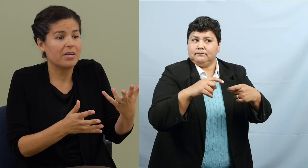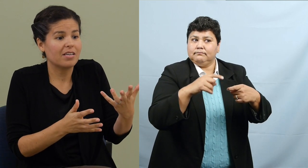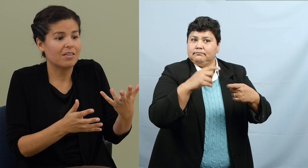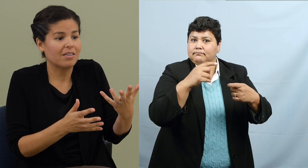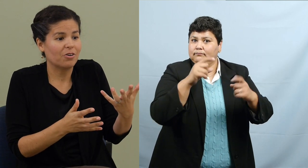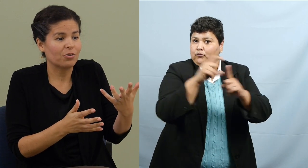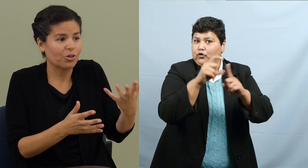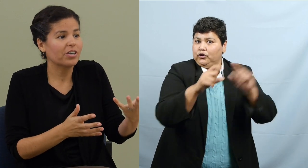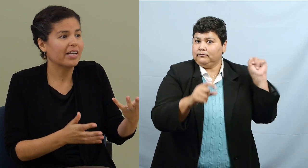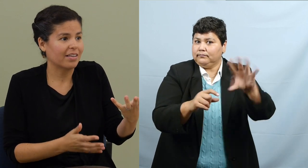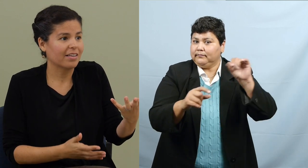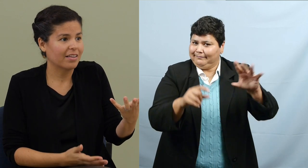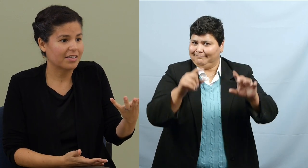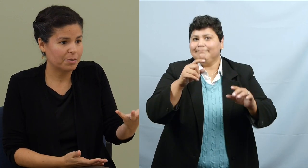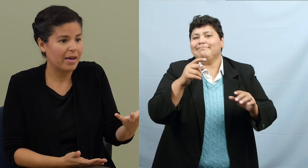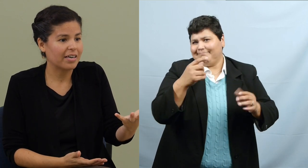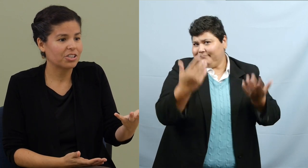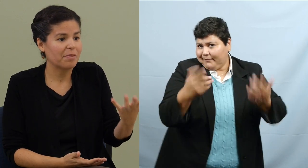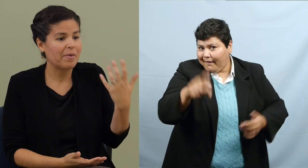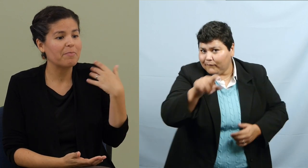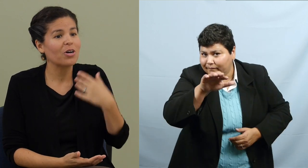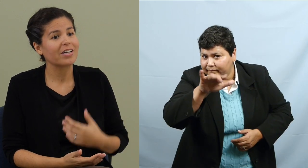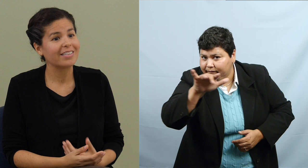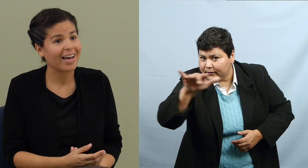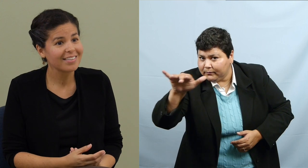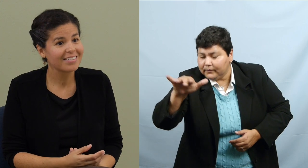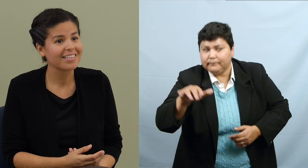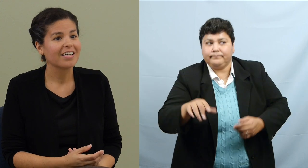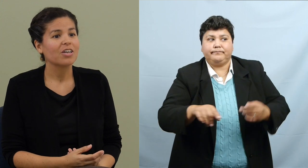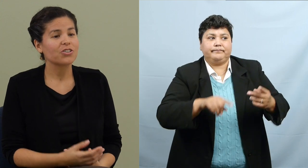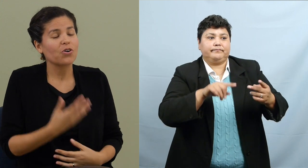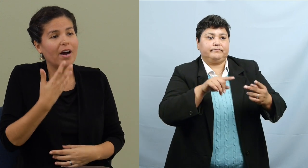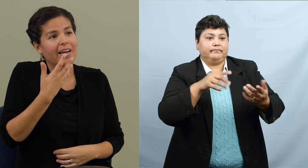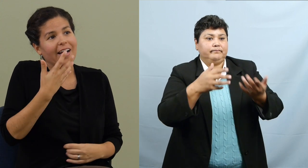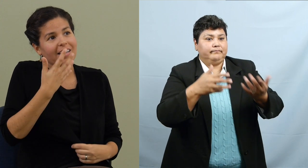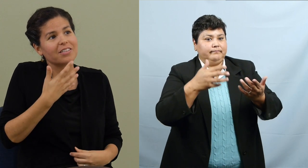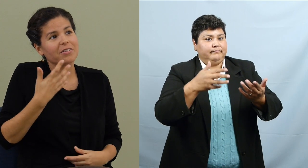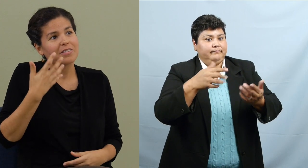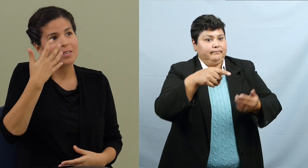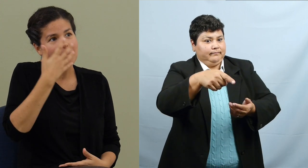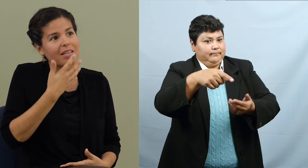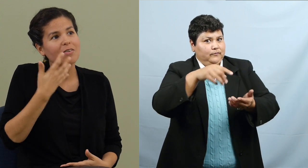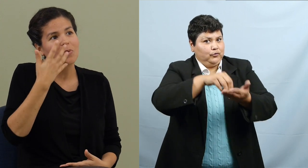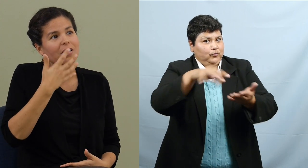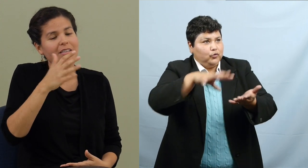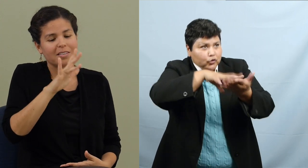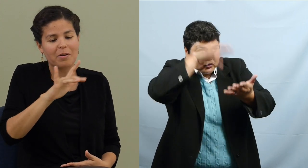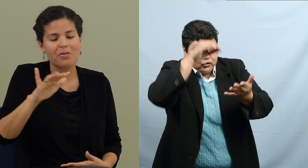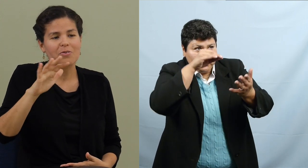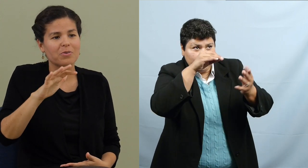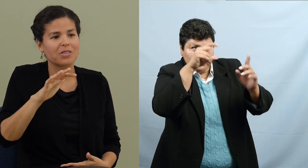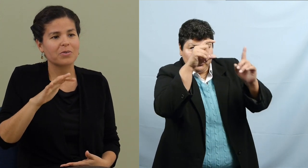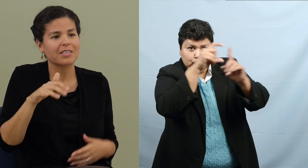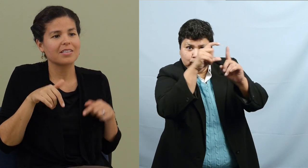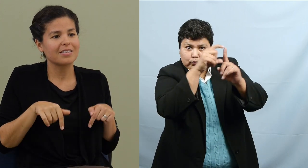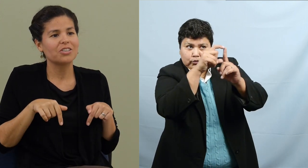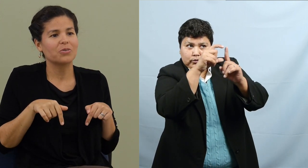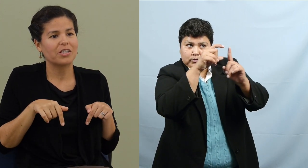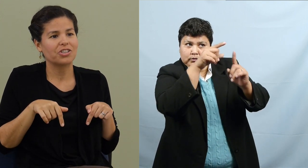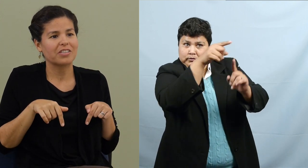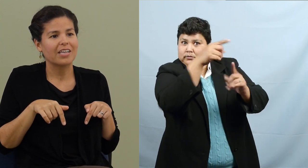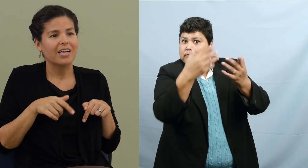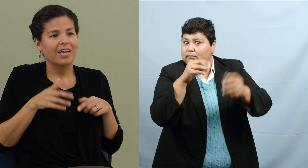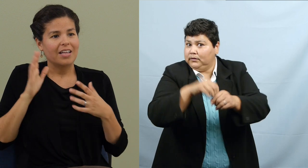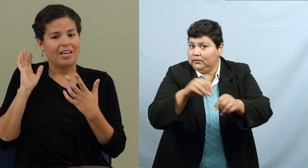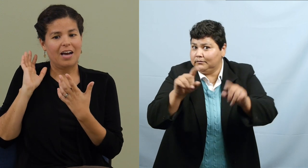student might be, you know, learning the Spanish. It might be on a test. So I need to speak the word and spell the word. Whereas in this